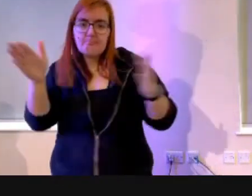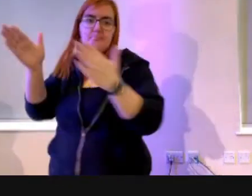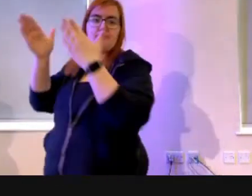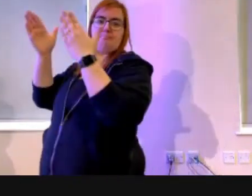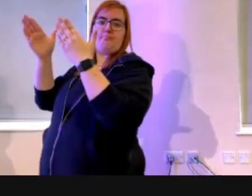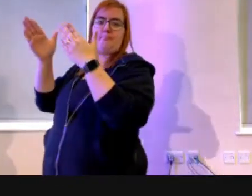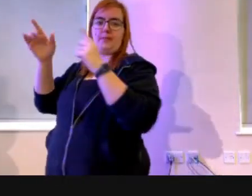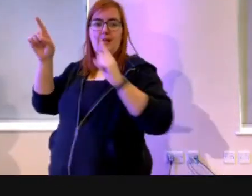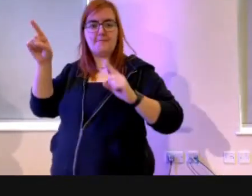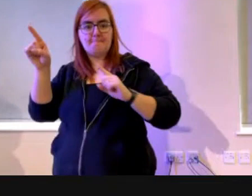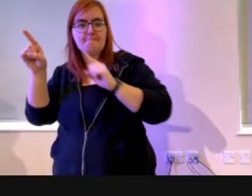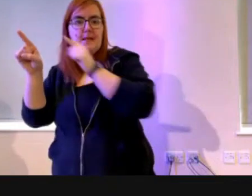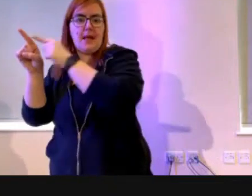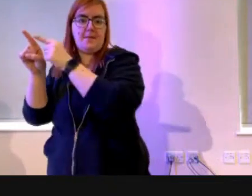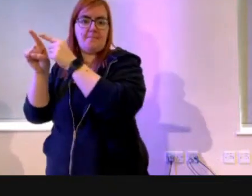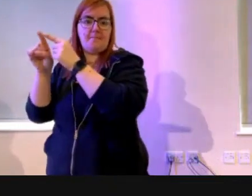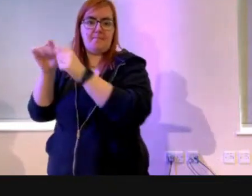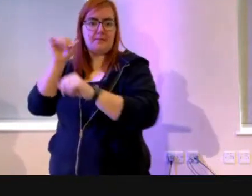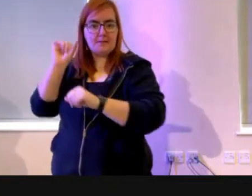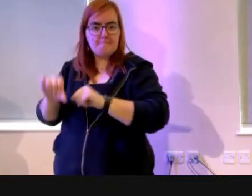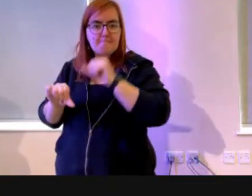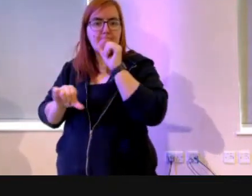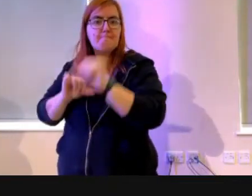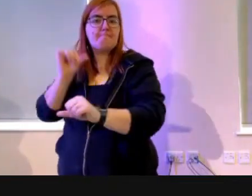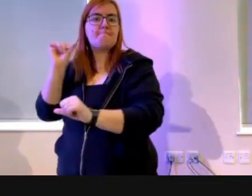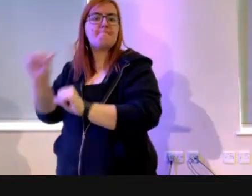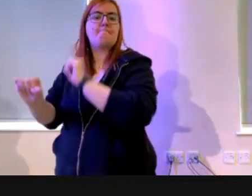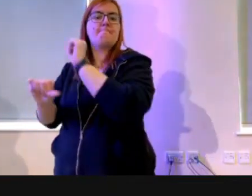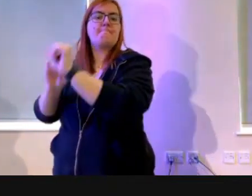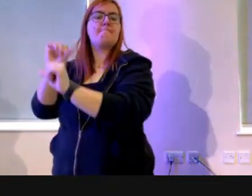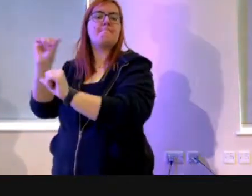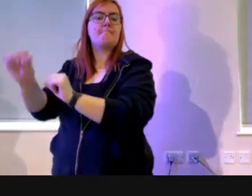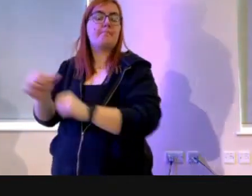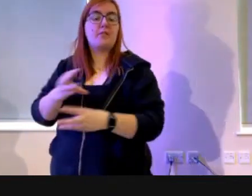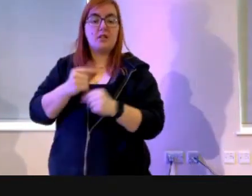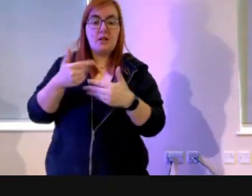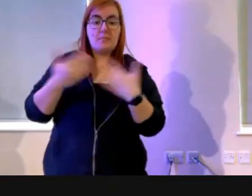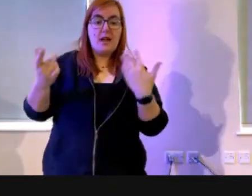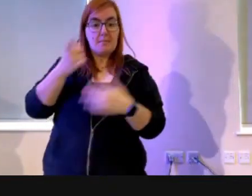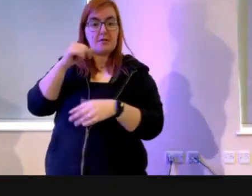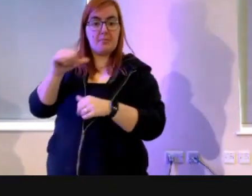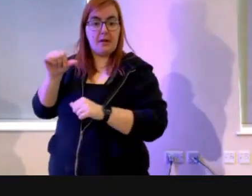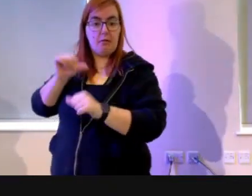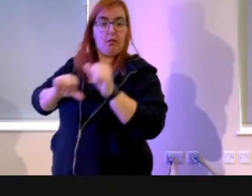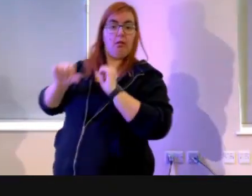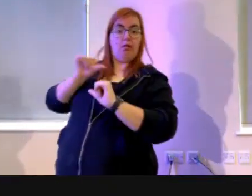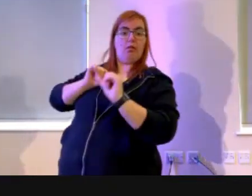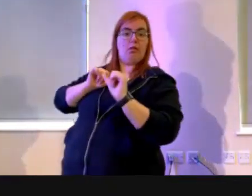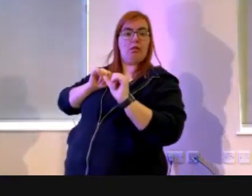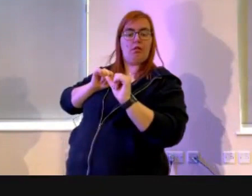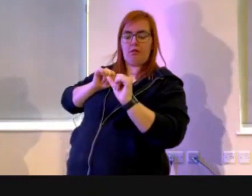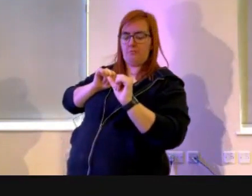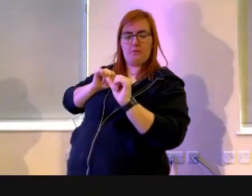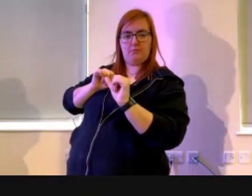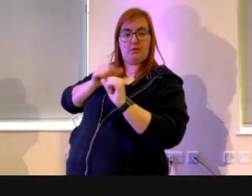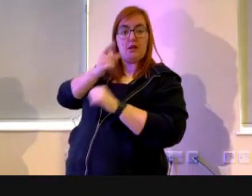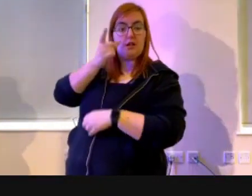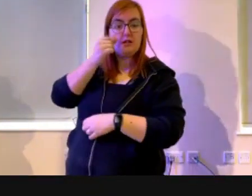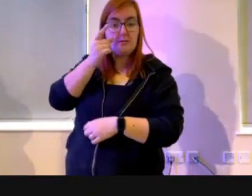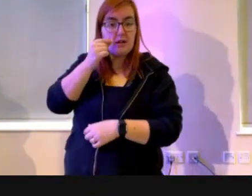towards him step by step. Some days I may stumble and go backwards, some days I may be looking at